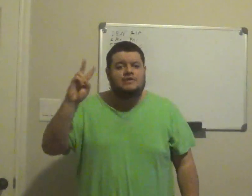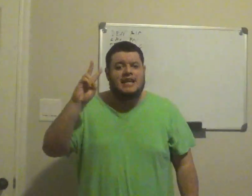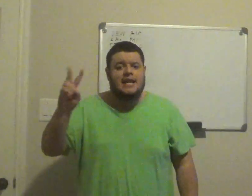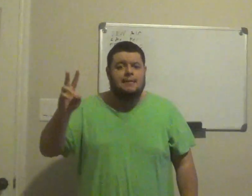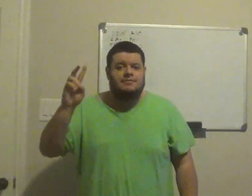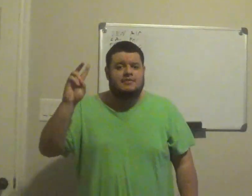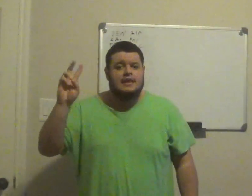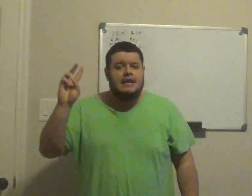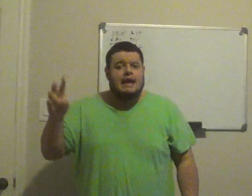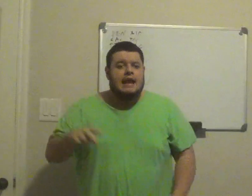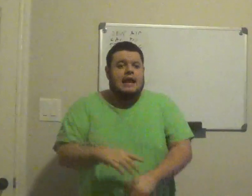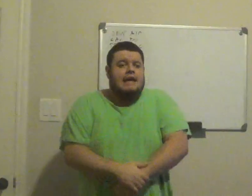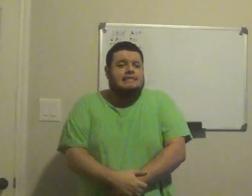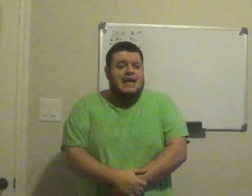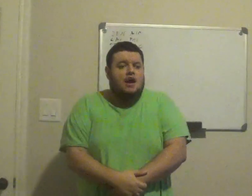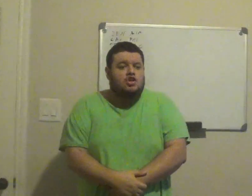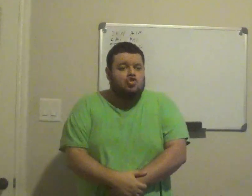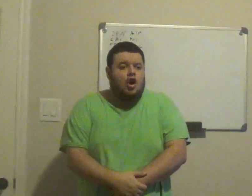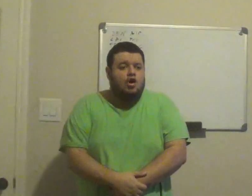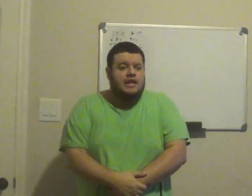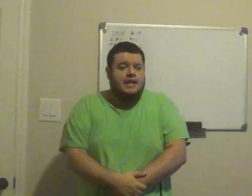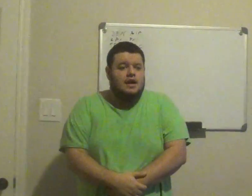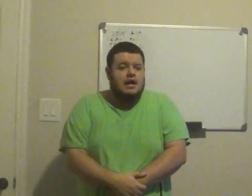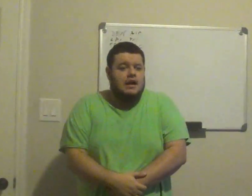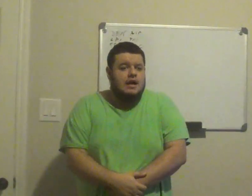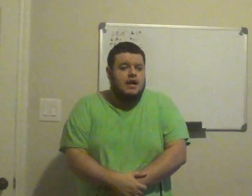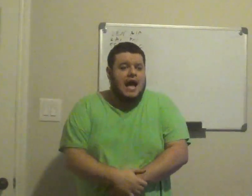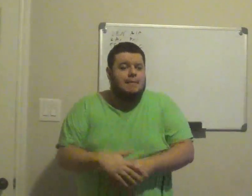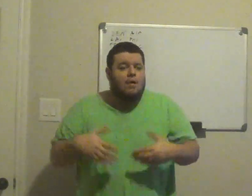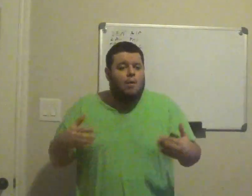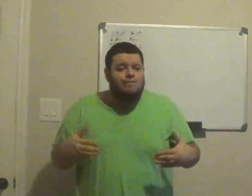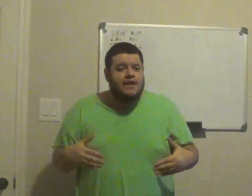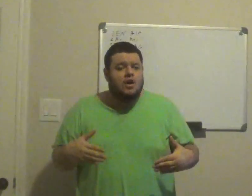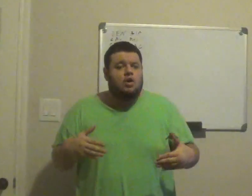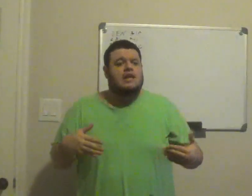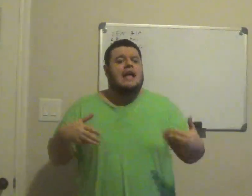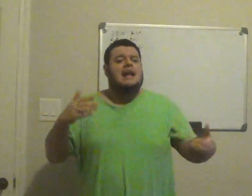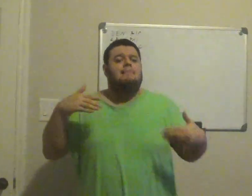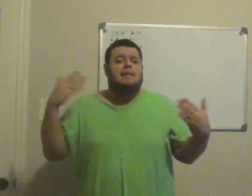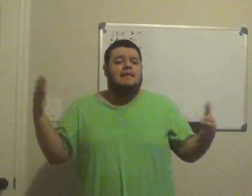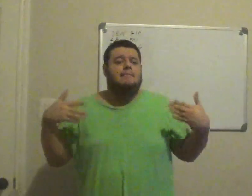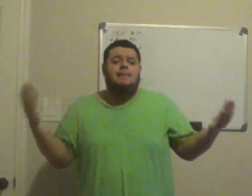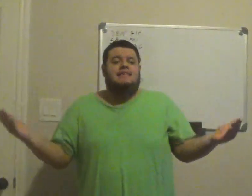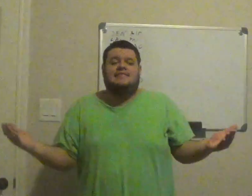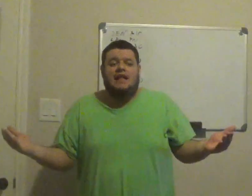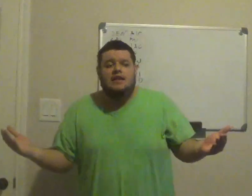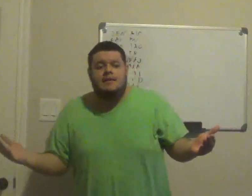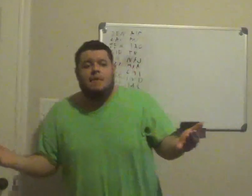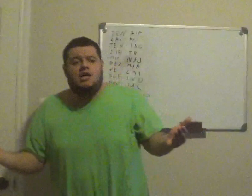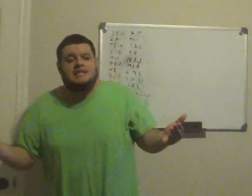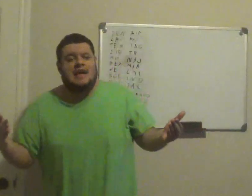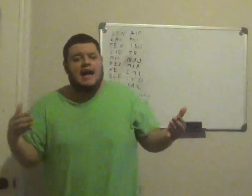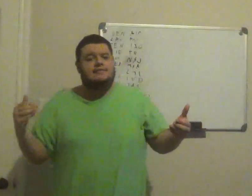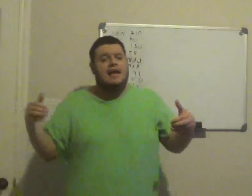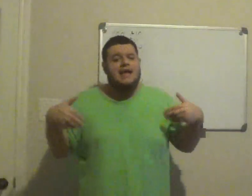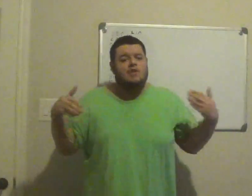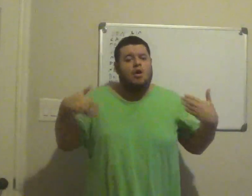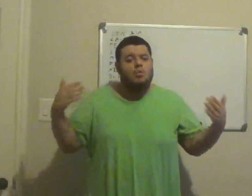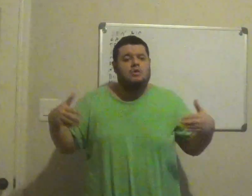teams, that are struggling, having home field, and maybe selling merchandise, in their own